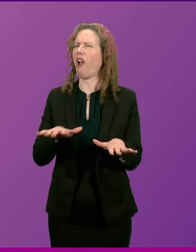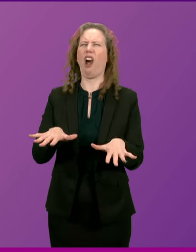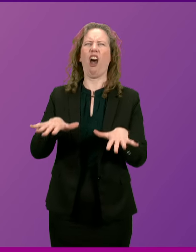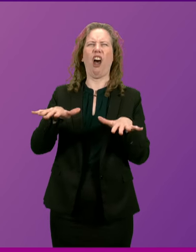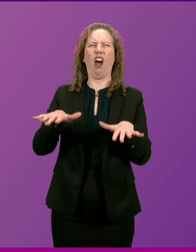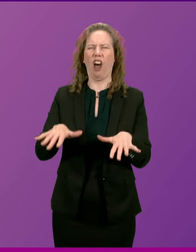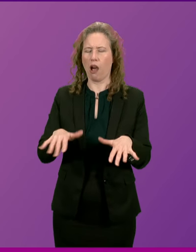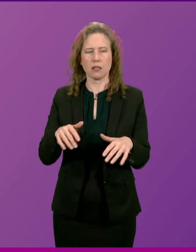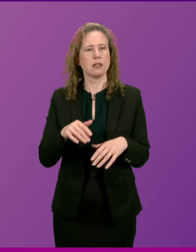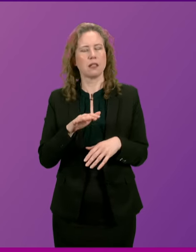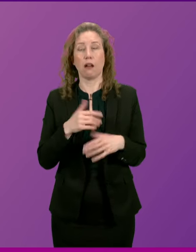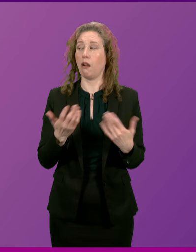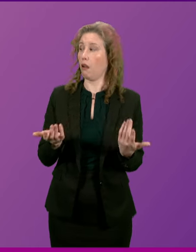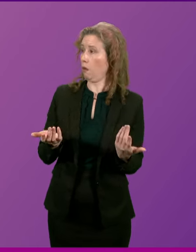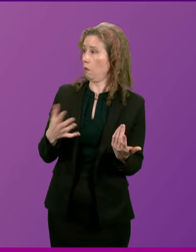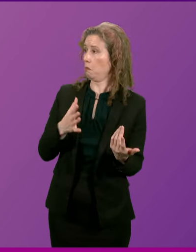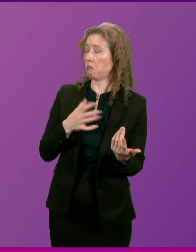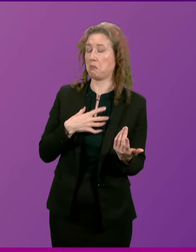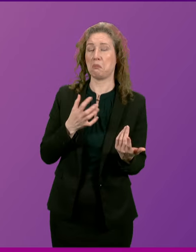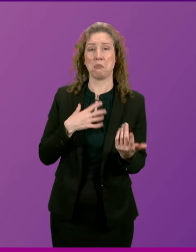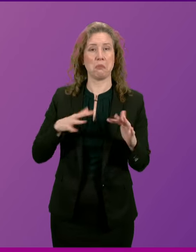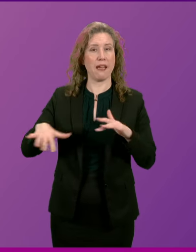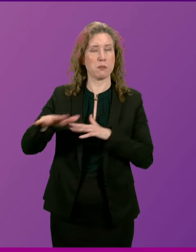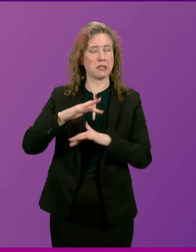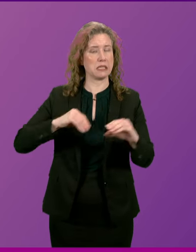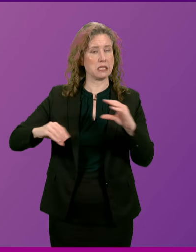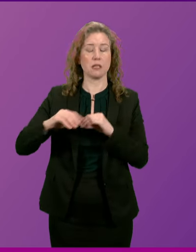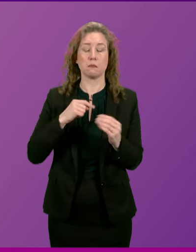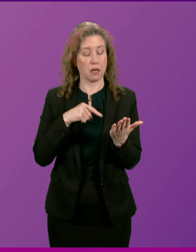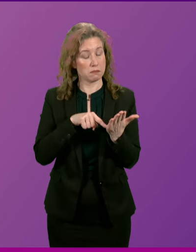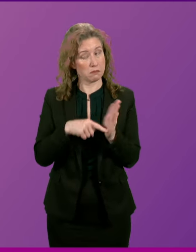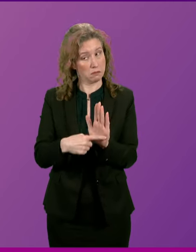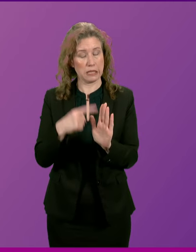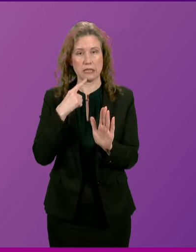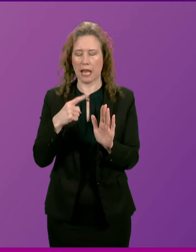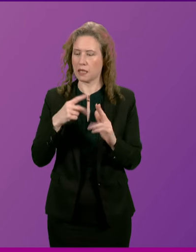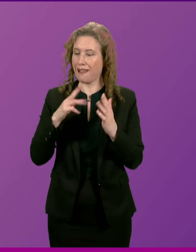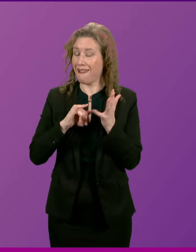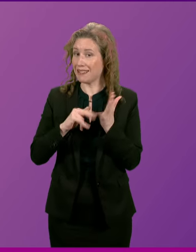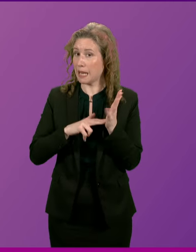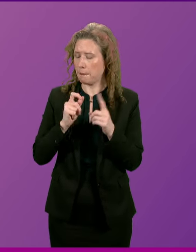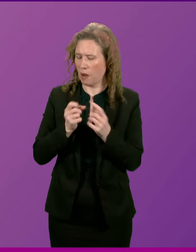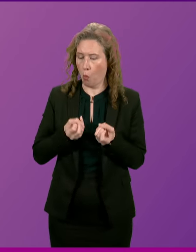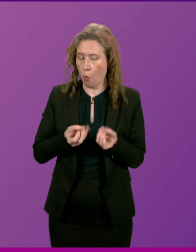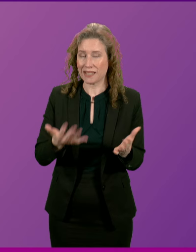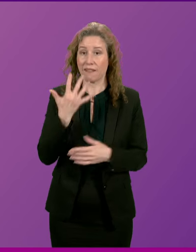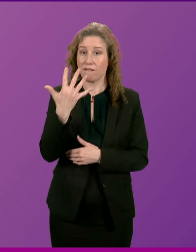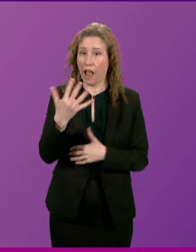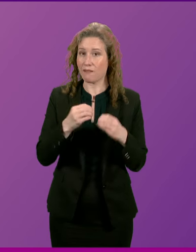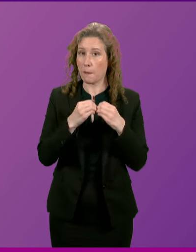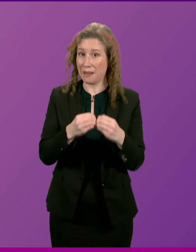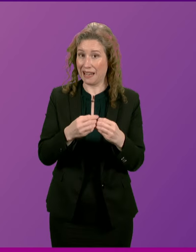Oh, wait for it. Wait for it. Reveals that the SNP has wasted £5 billion